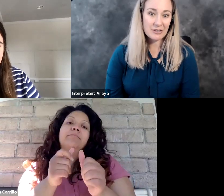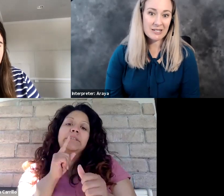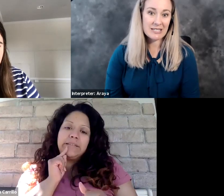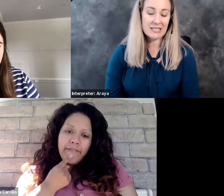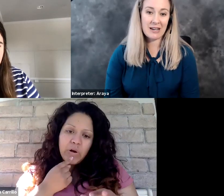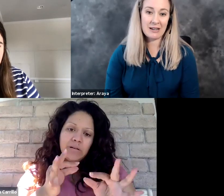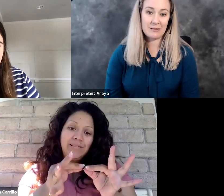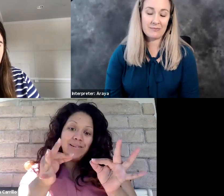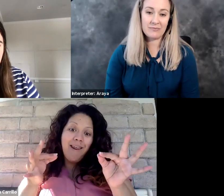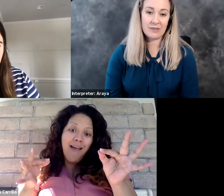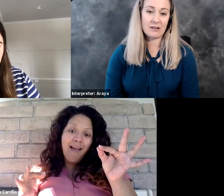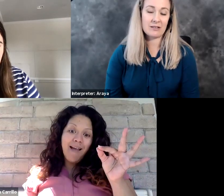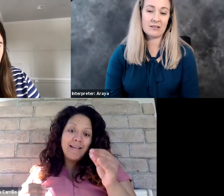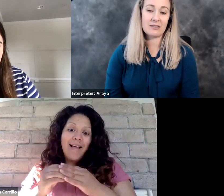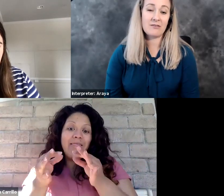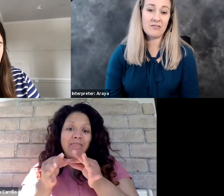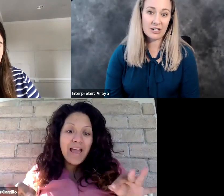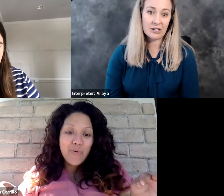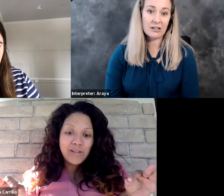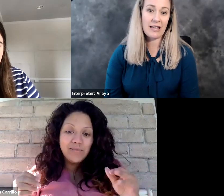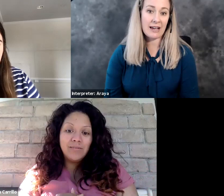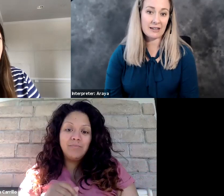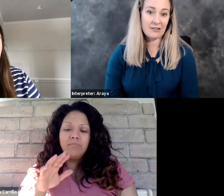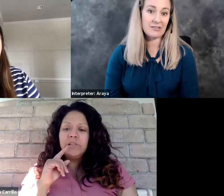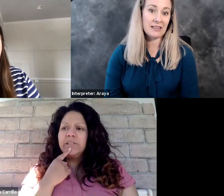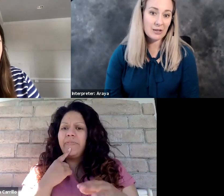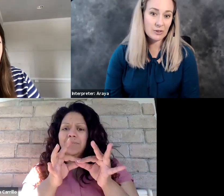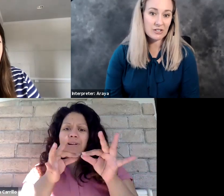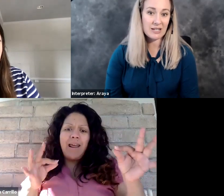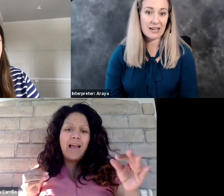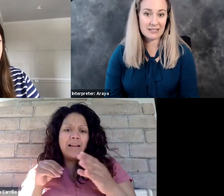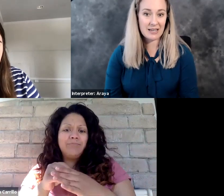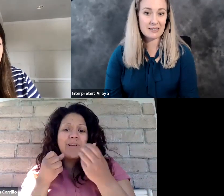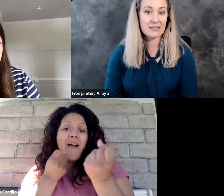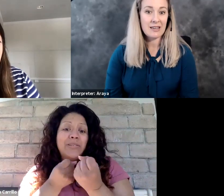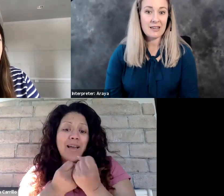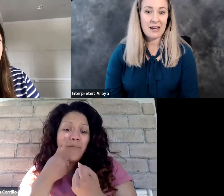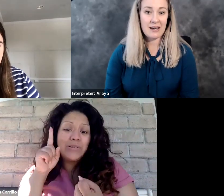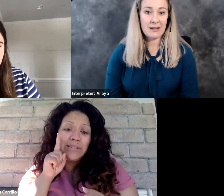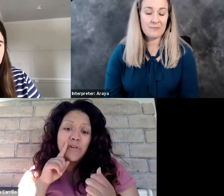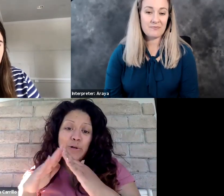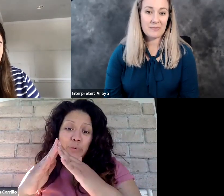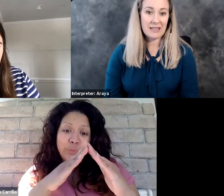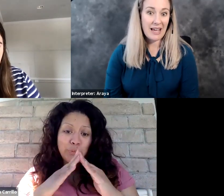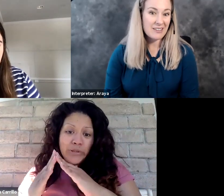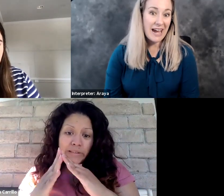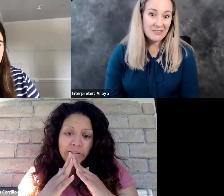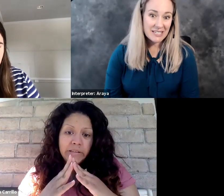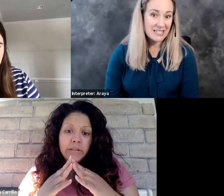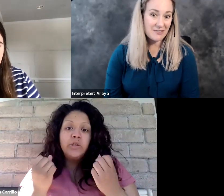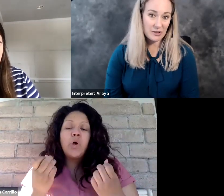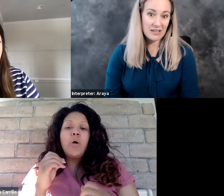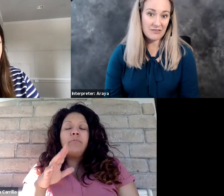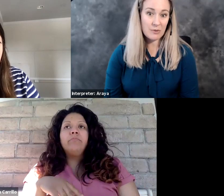other countries, um, there's a severe lack of language and access, um, and lack of